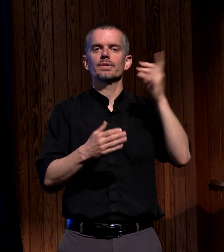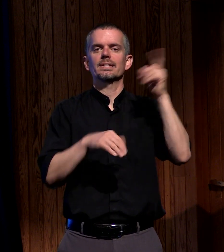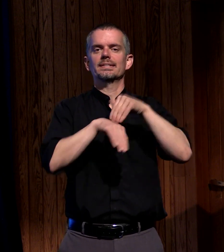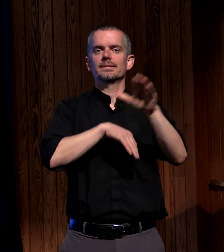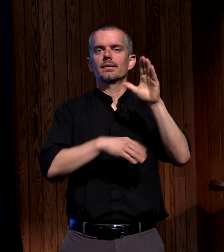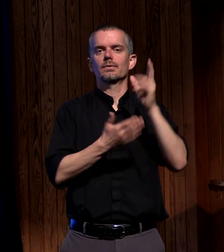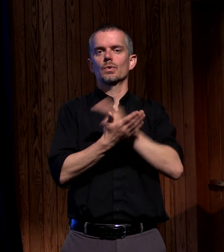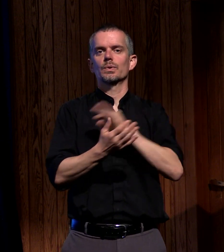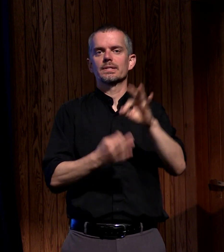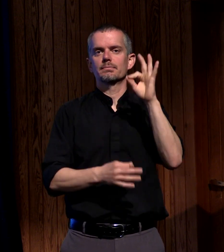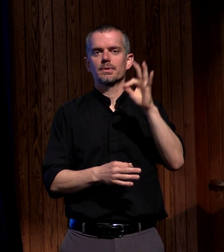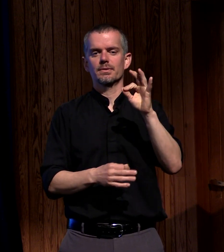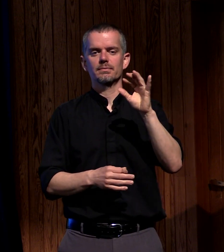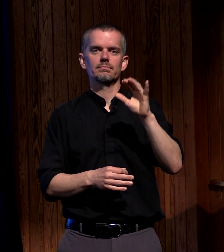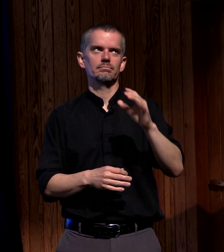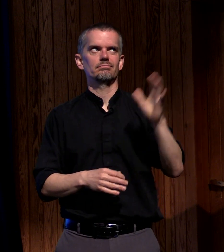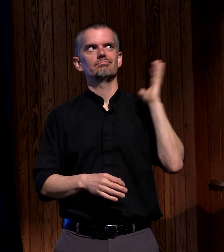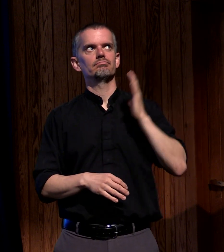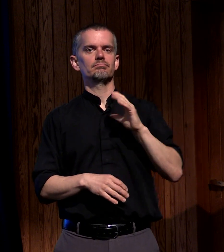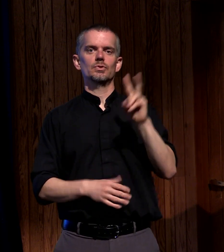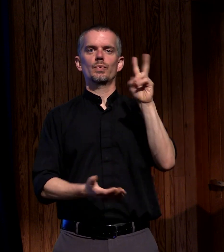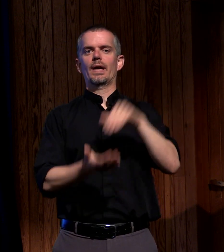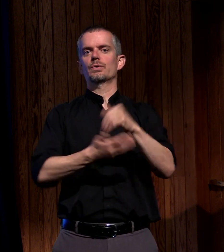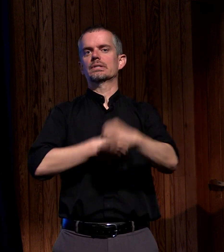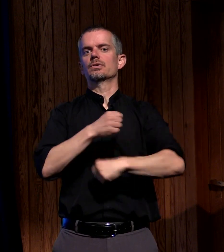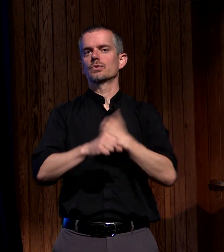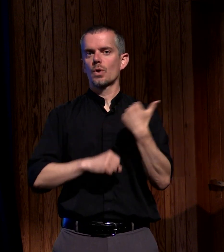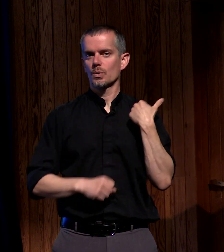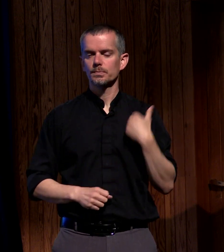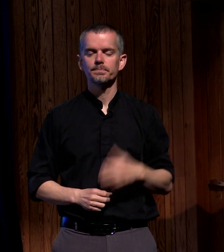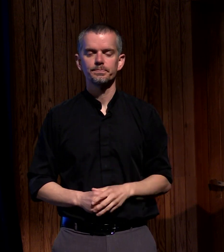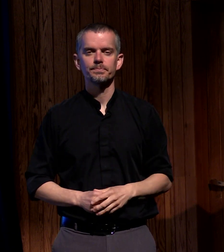day over 2,000 years ago let's begin with baptisms